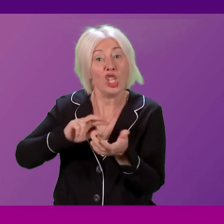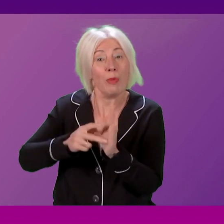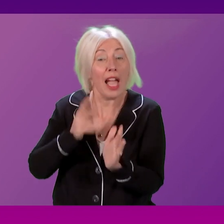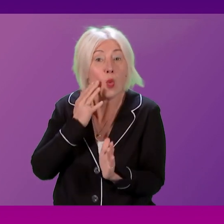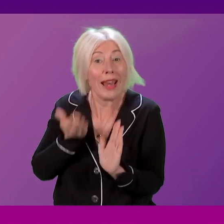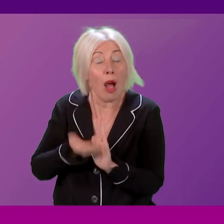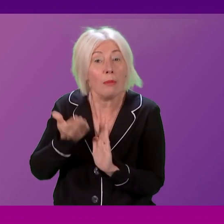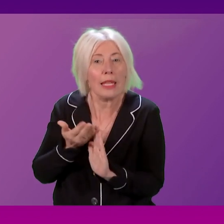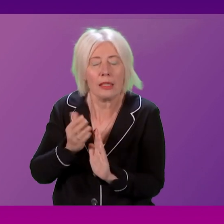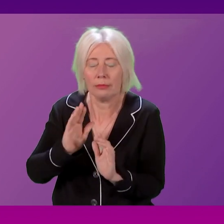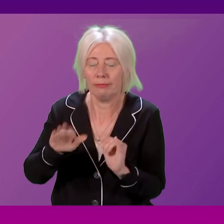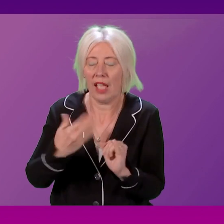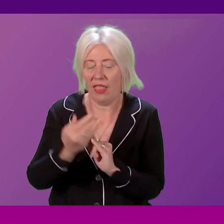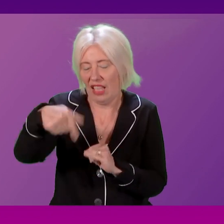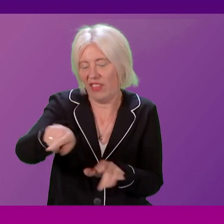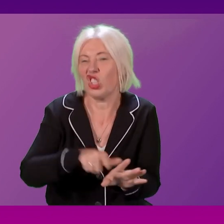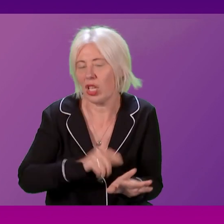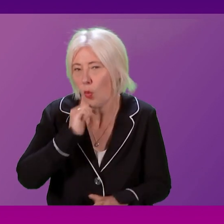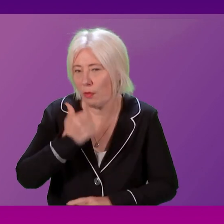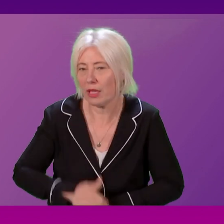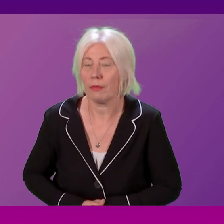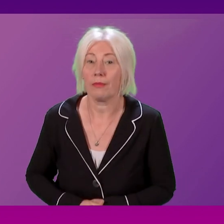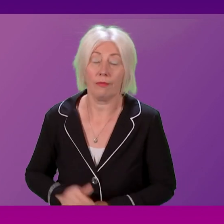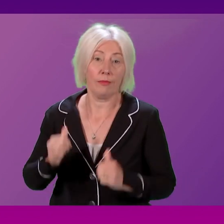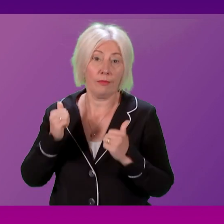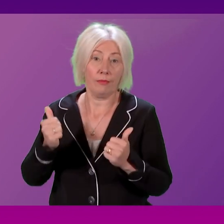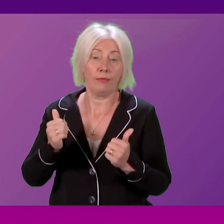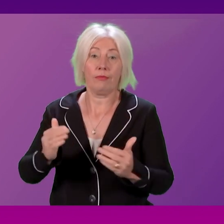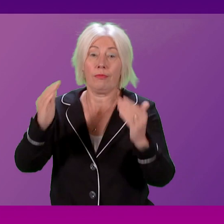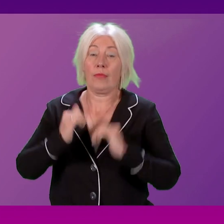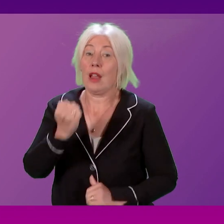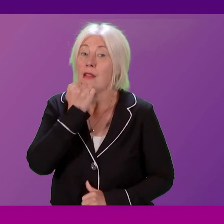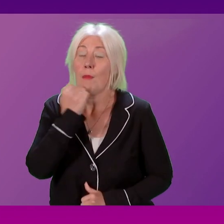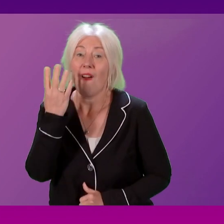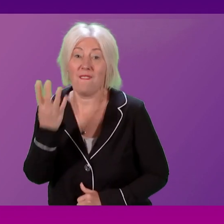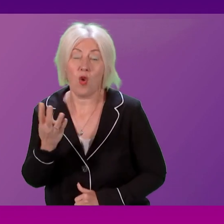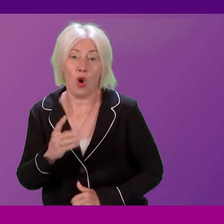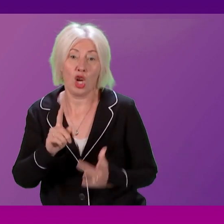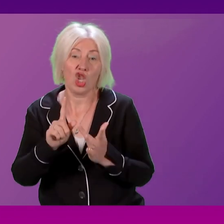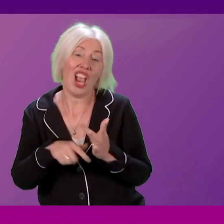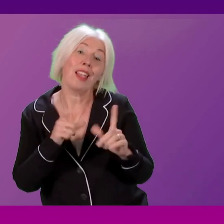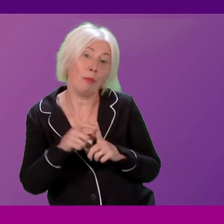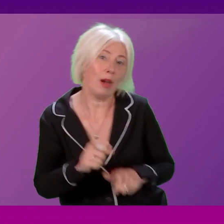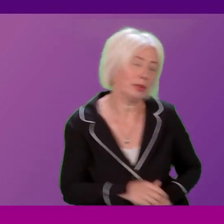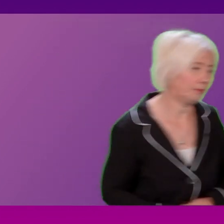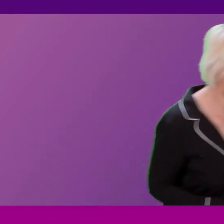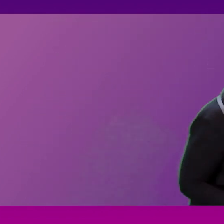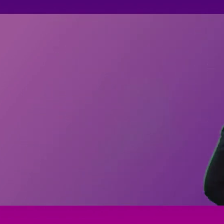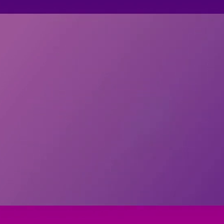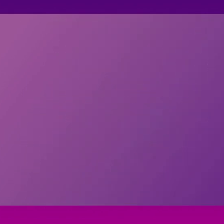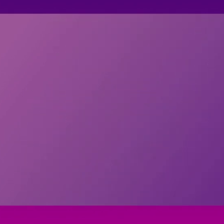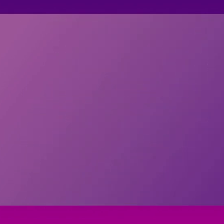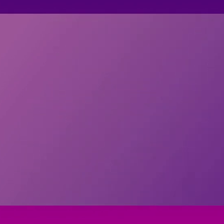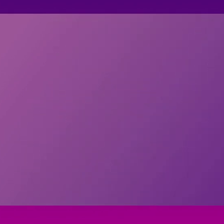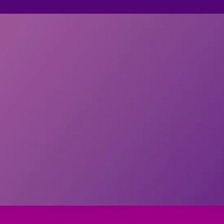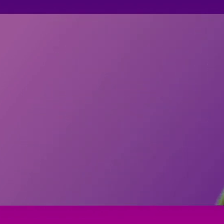Minister. At the end of this year, President Officer. Thank you. And we move to question four, and I call Jackie Dunbar. Thank you, Presiding Officer.